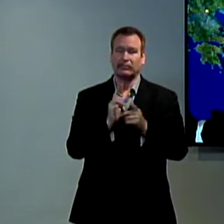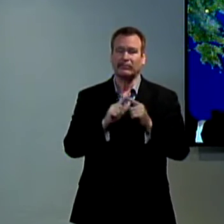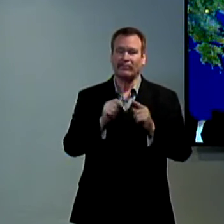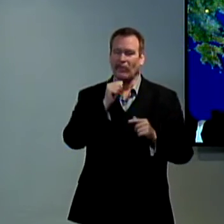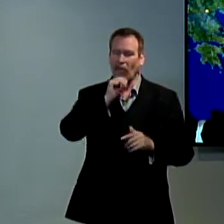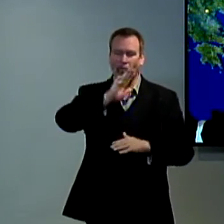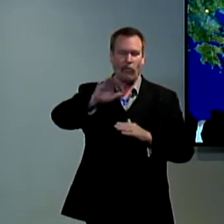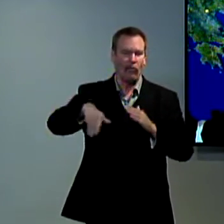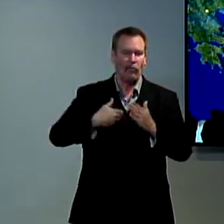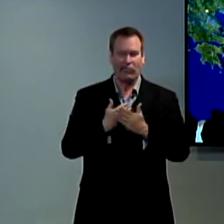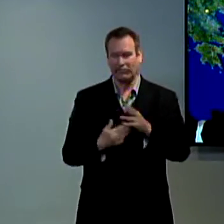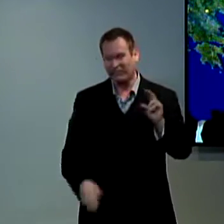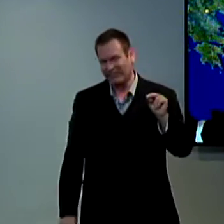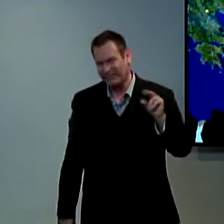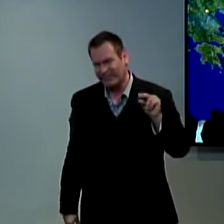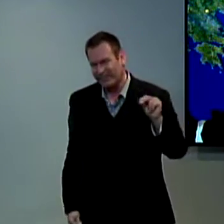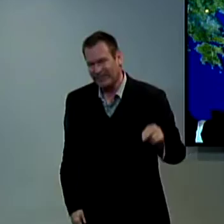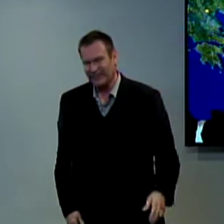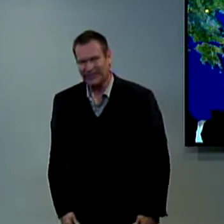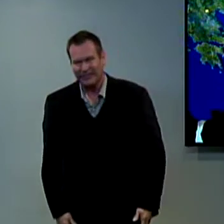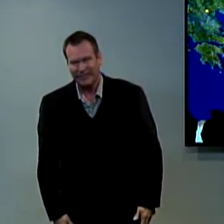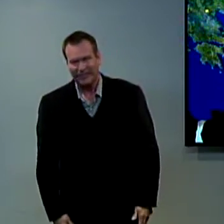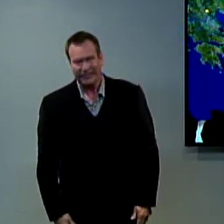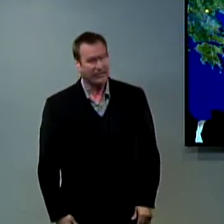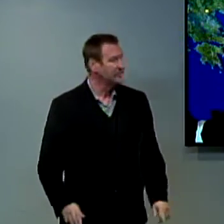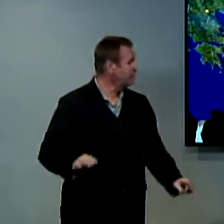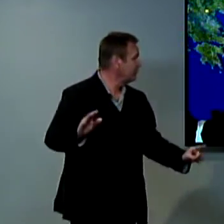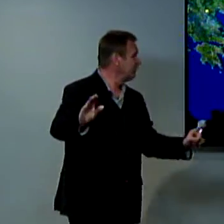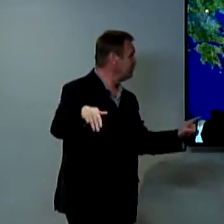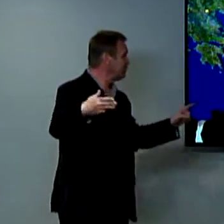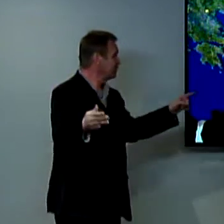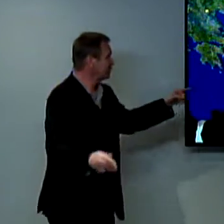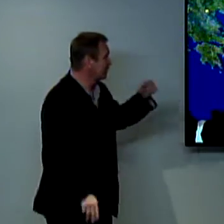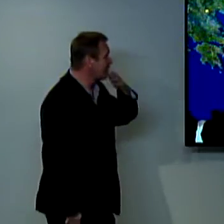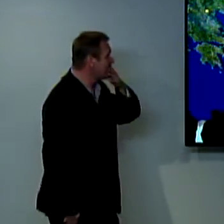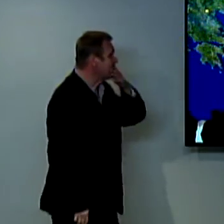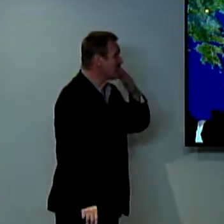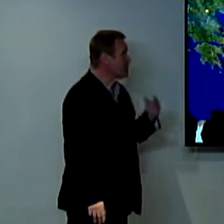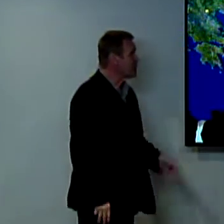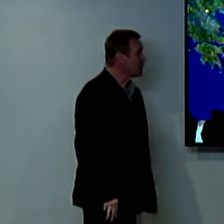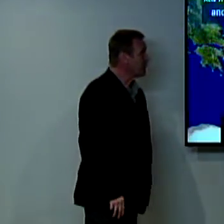many Jews did believe but not all of them not all of them believe